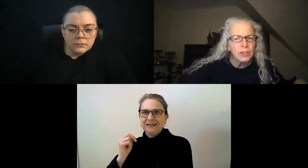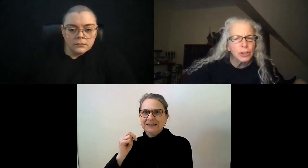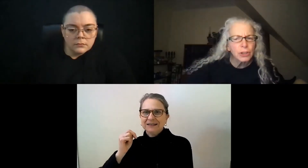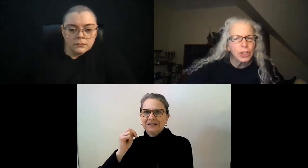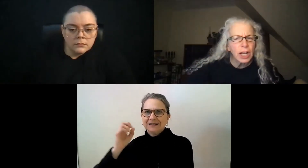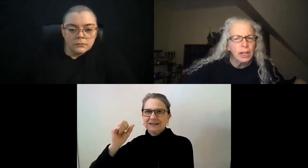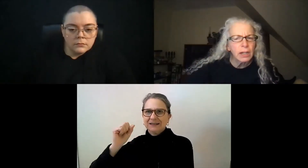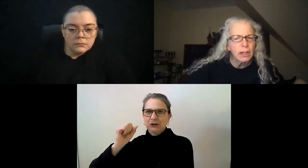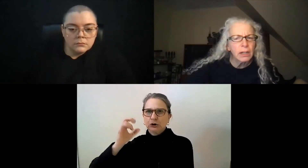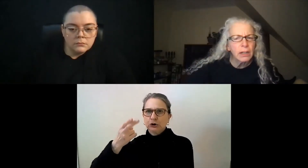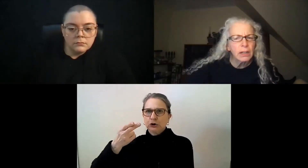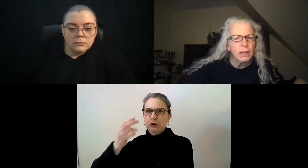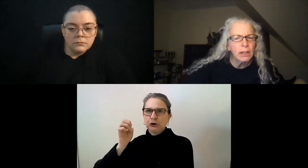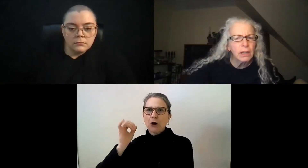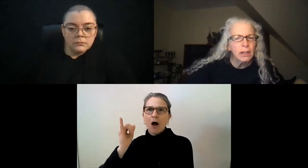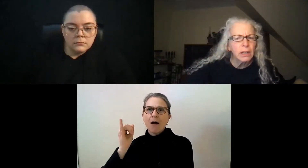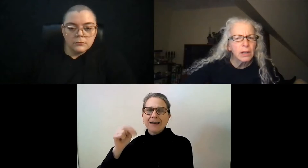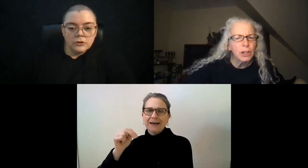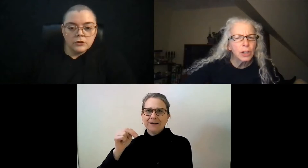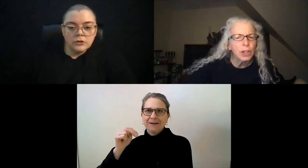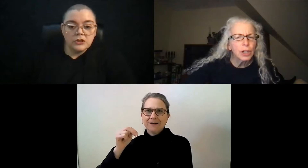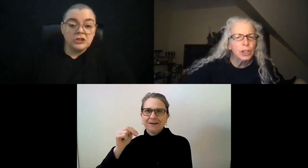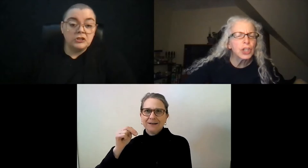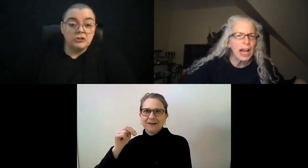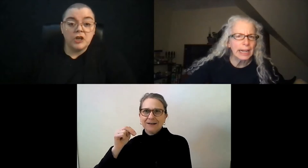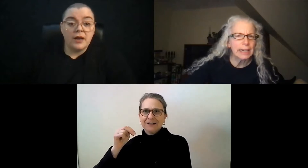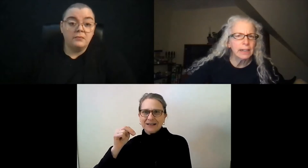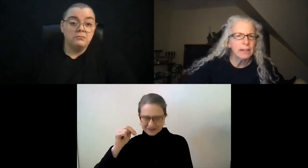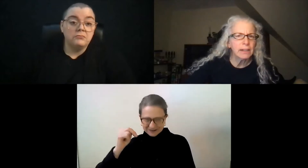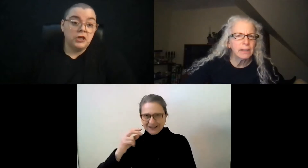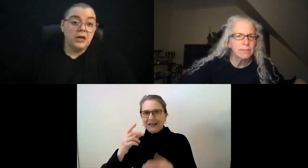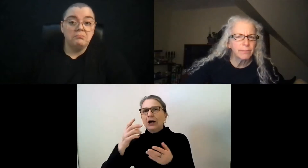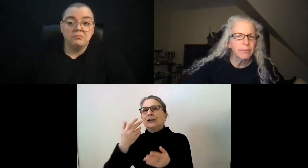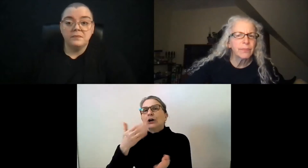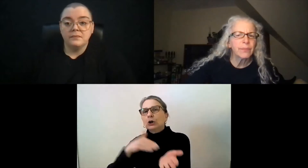Dr. John Shine.